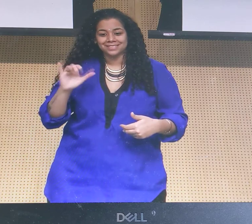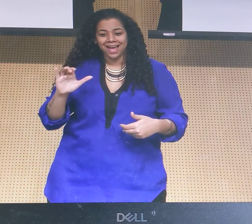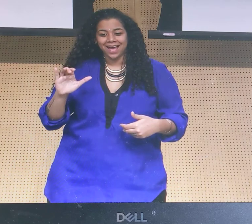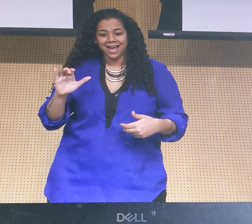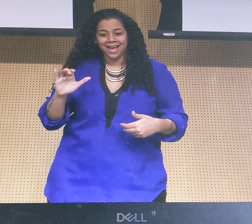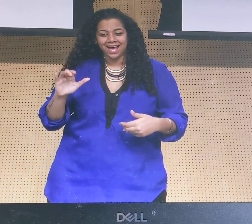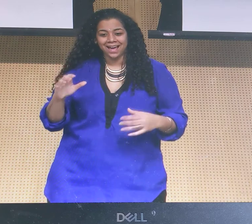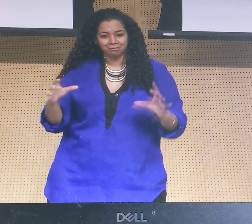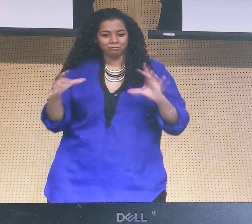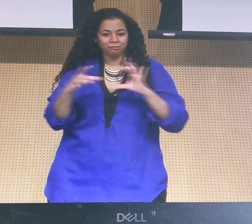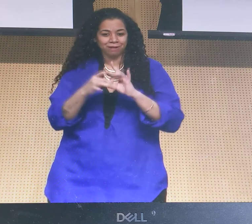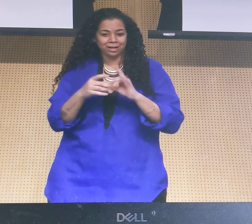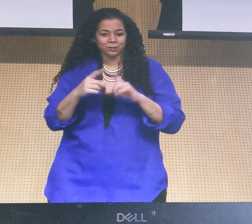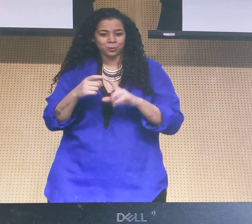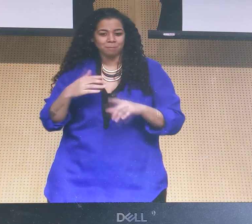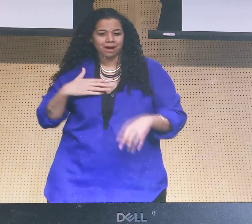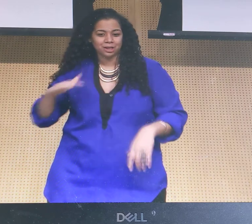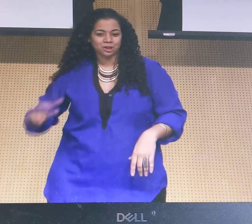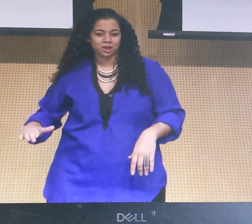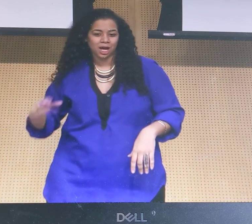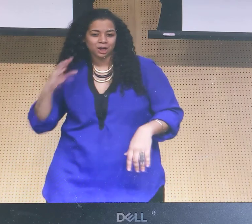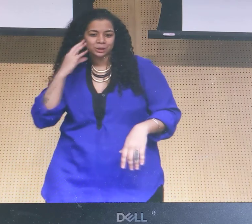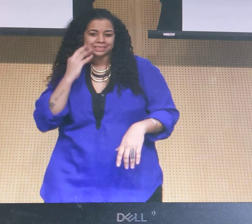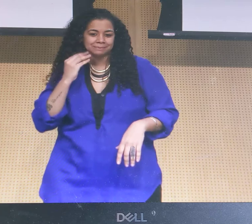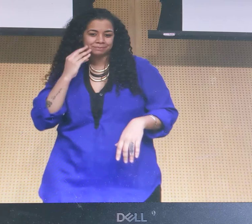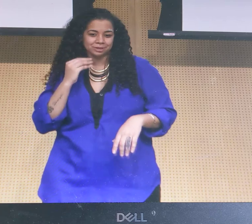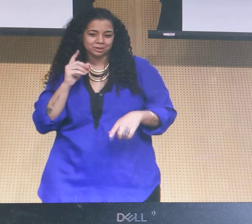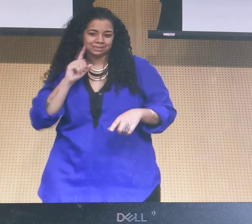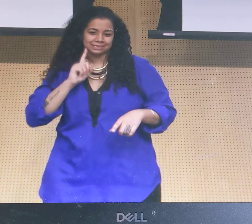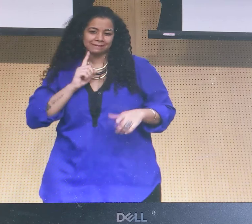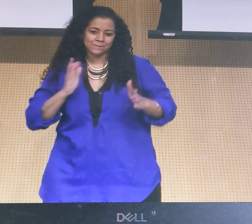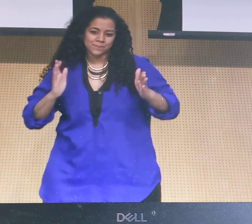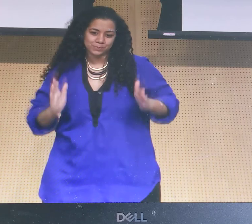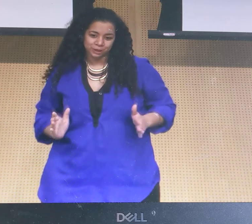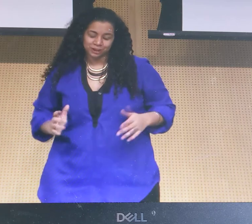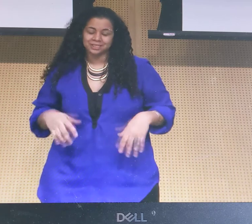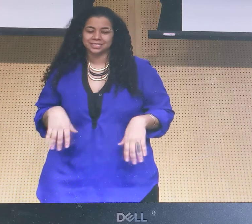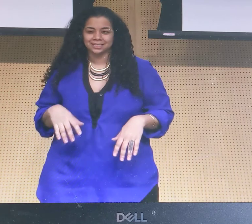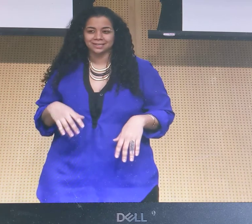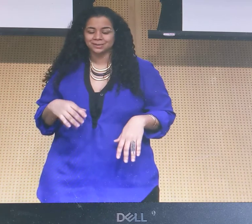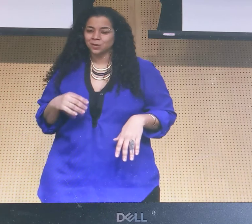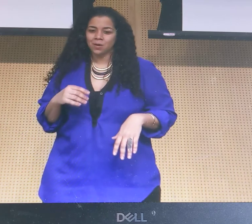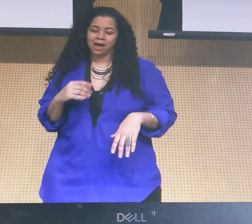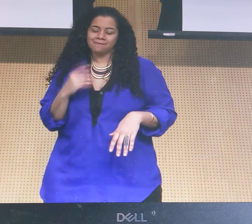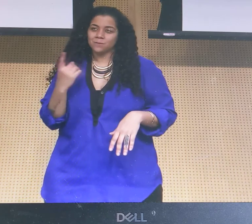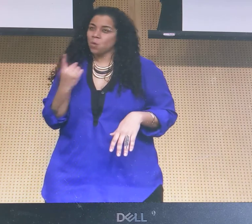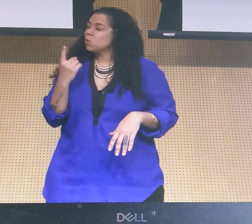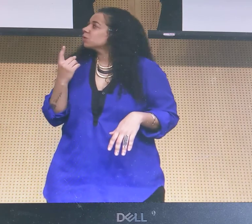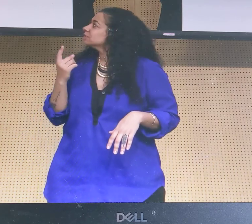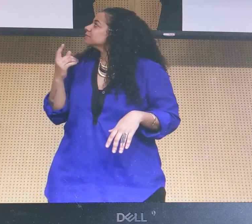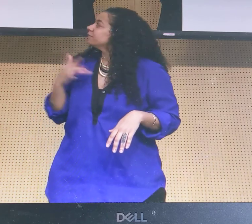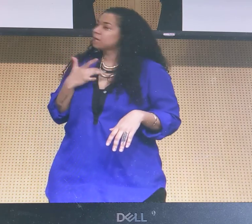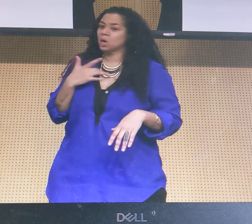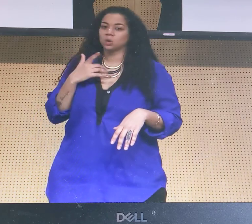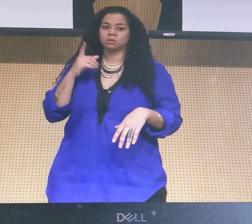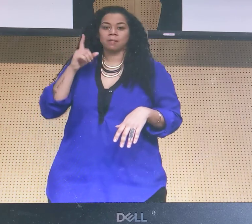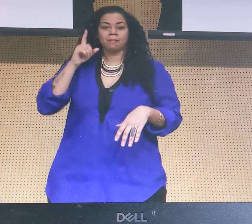And they had a mosaic window. And I really relate that to my childhood experience.